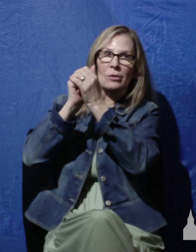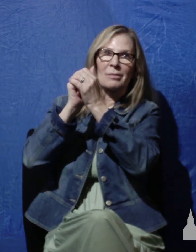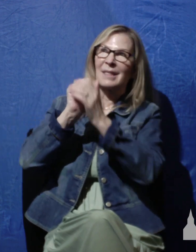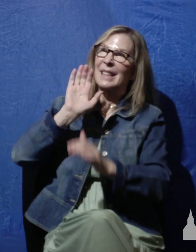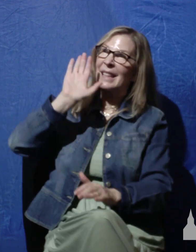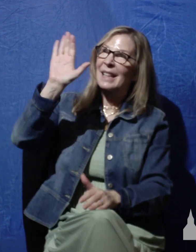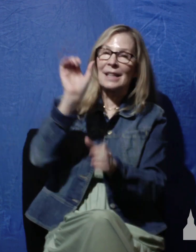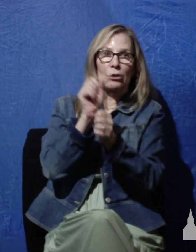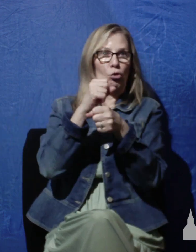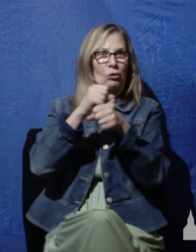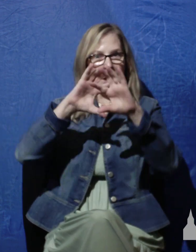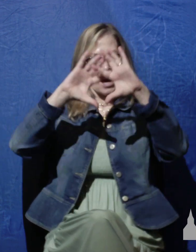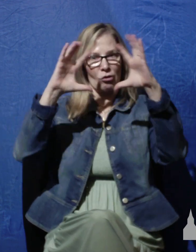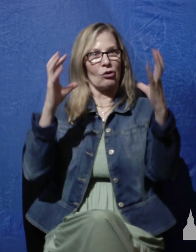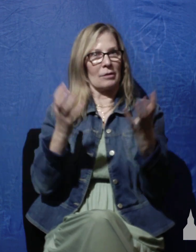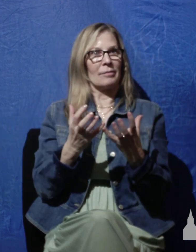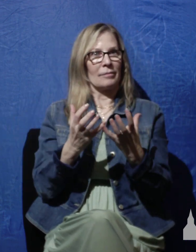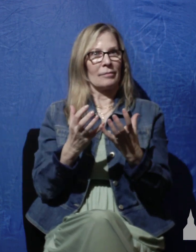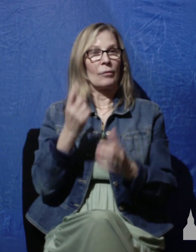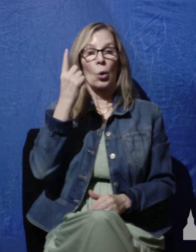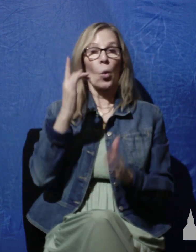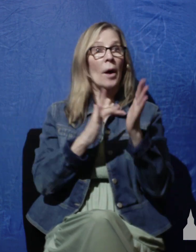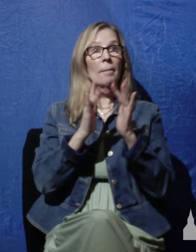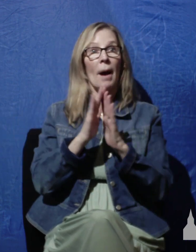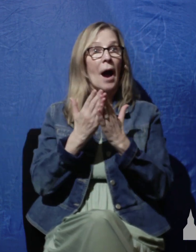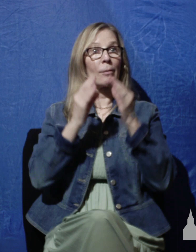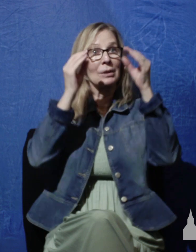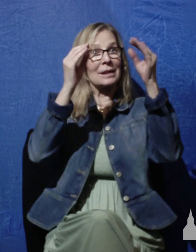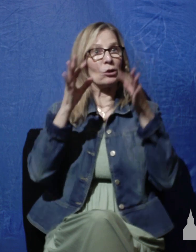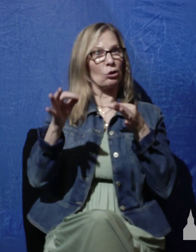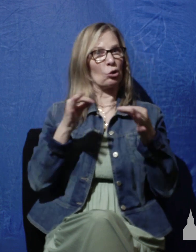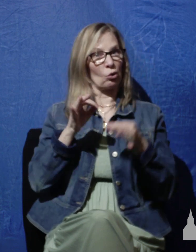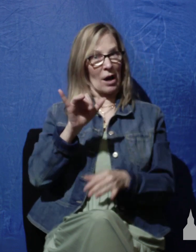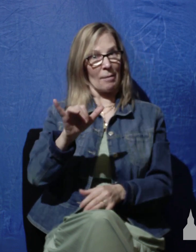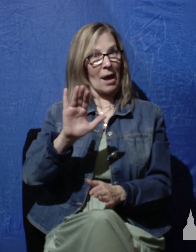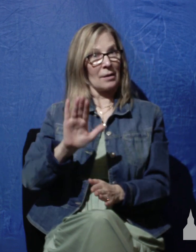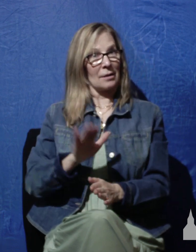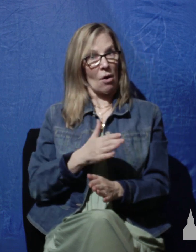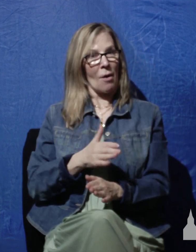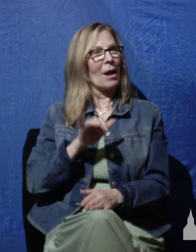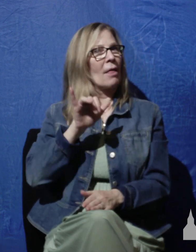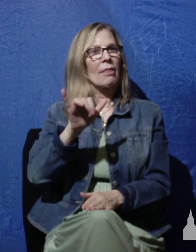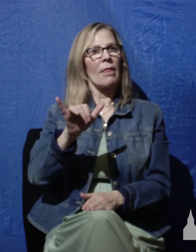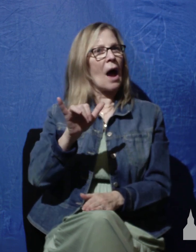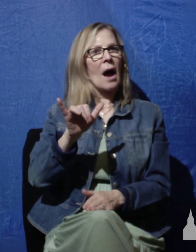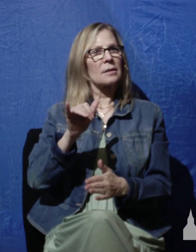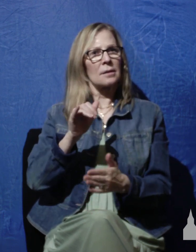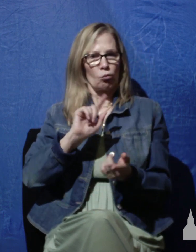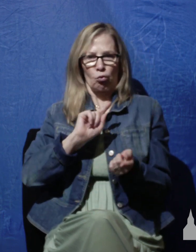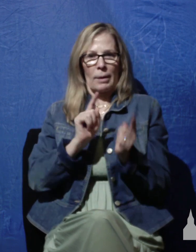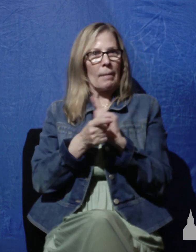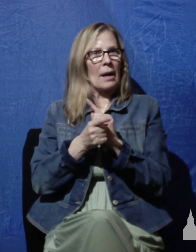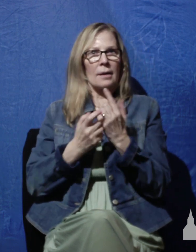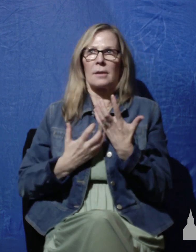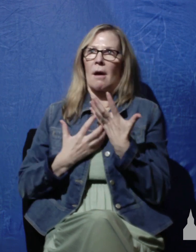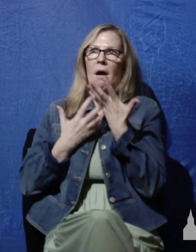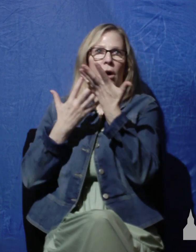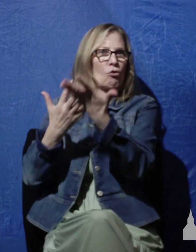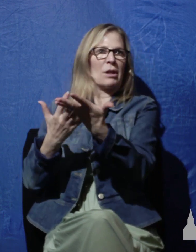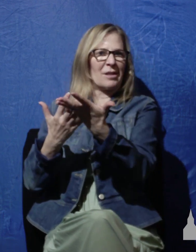One Bible teacher described this psalm as, and I quote the authentic utterance of a redeemed child of God who piles